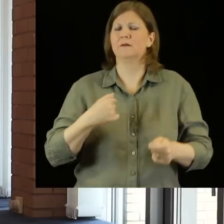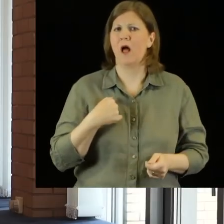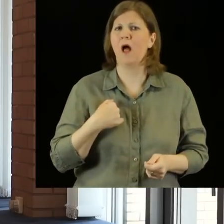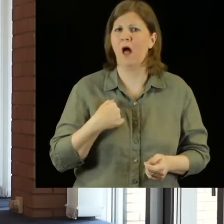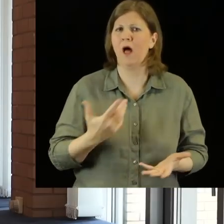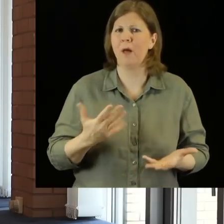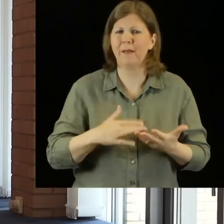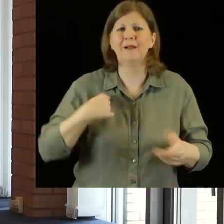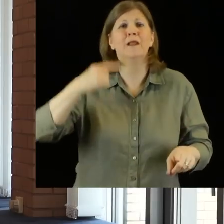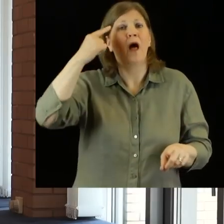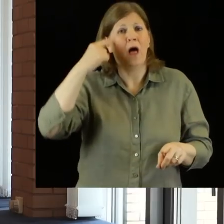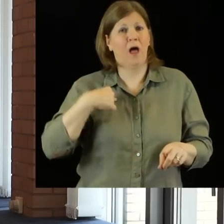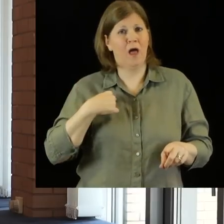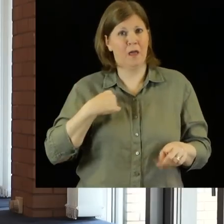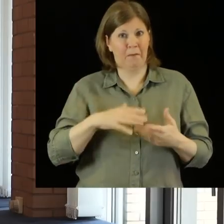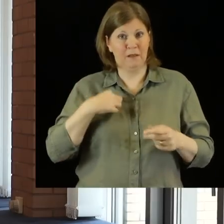a director.